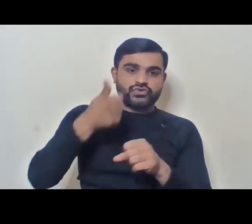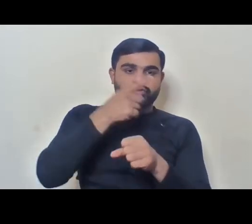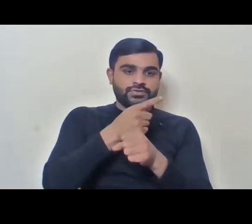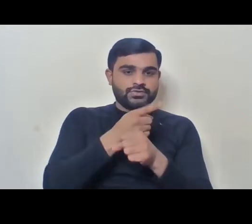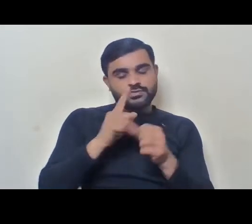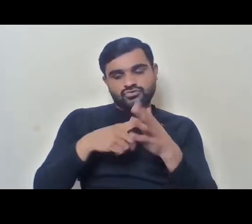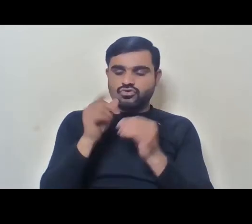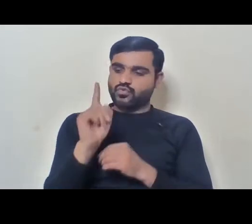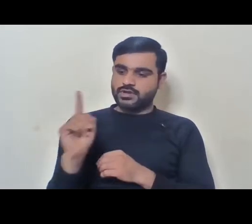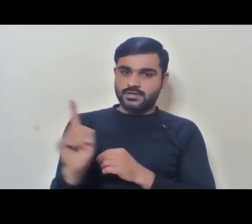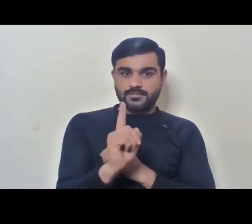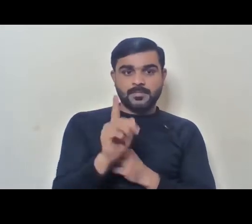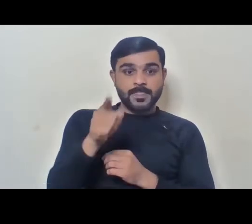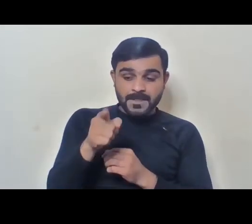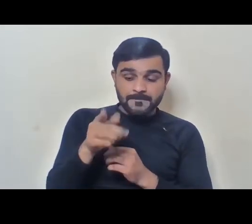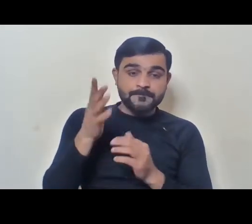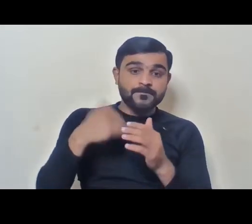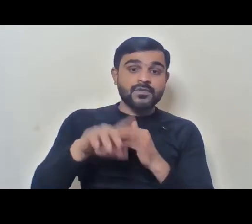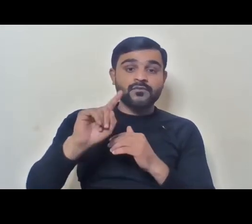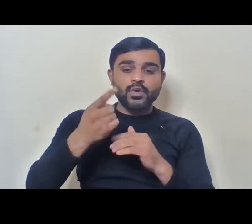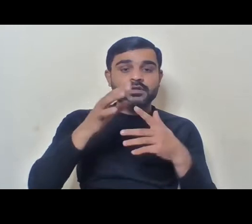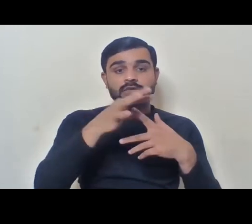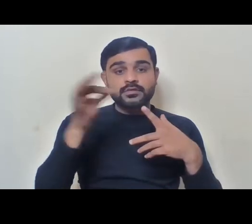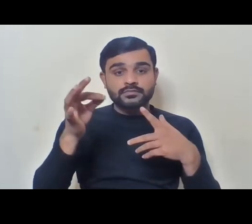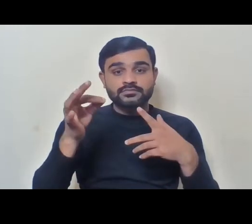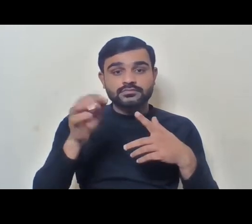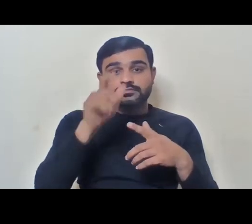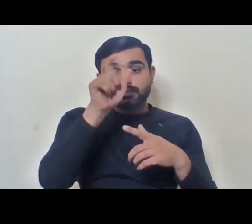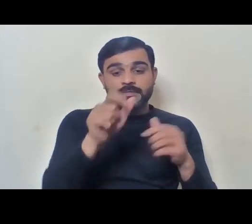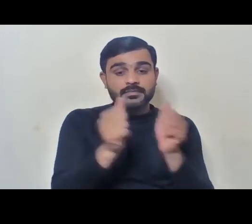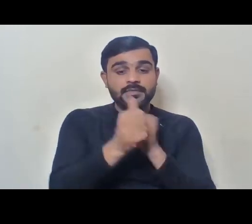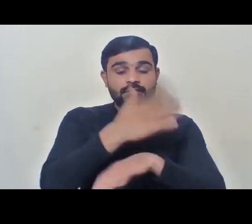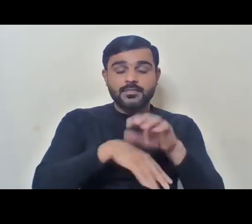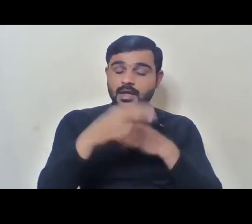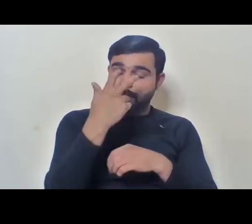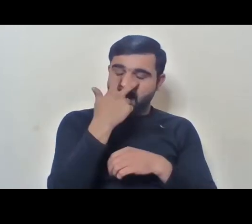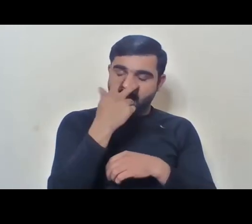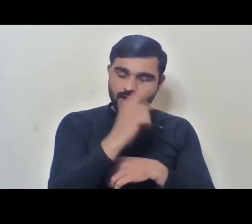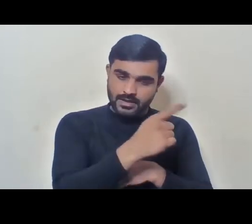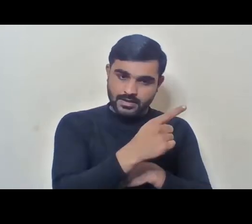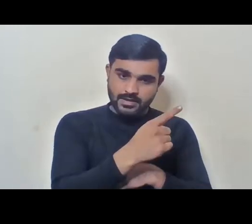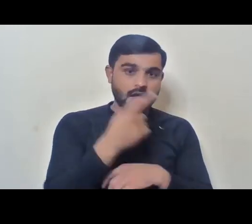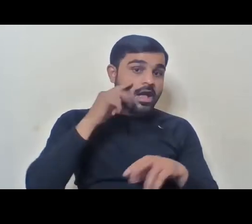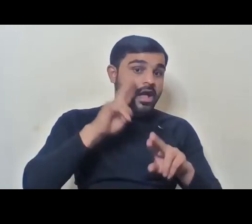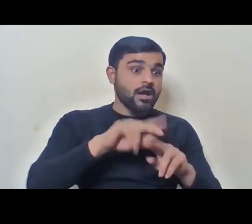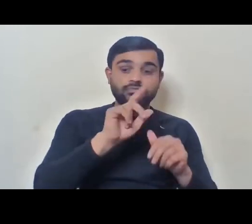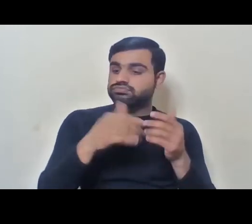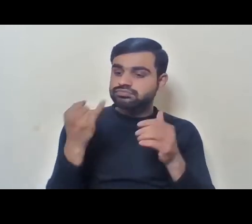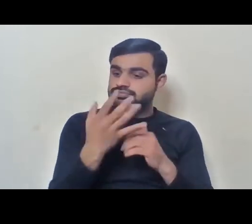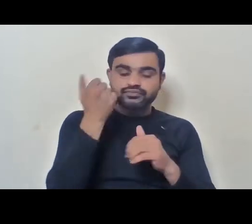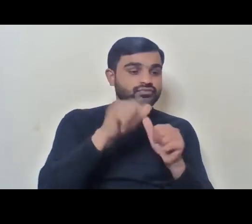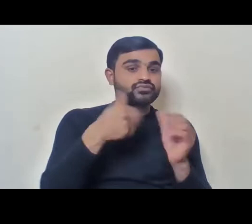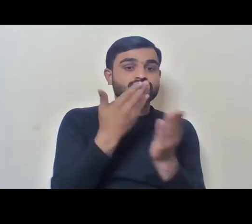one post and that post, the first option is for a person with blindness and low vision. And they don't find somebody